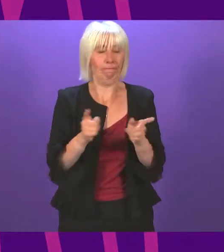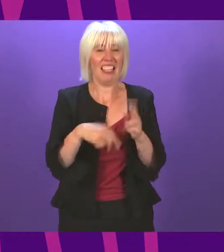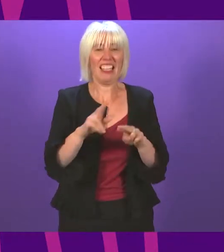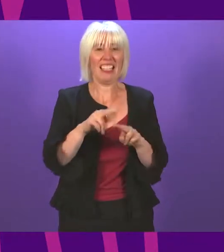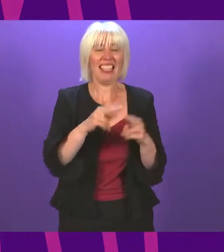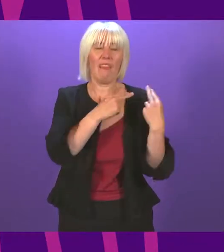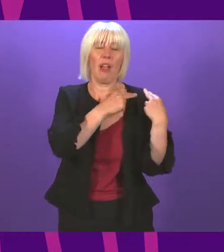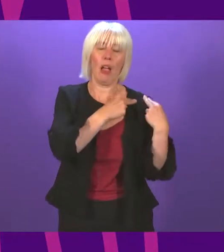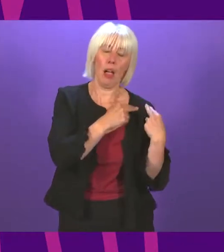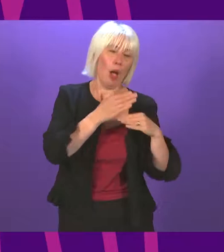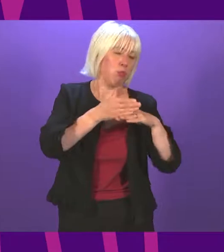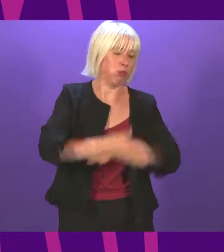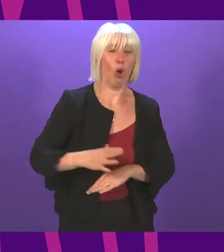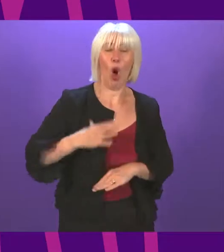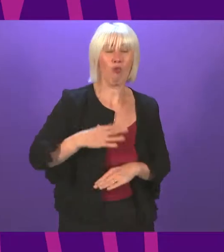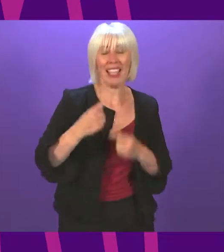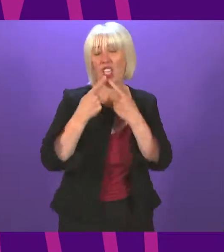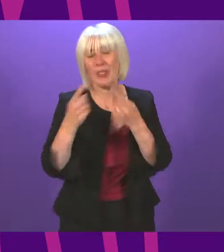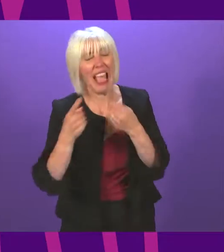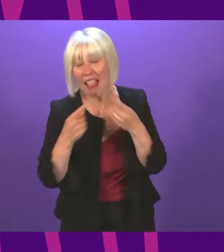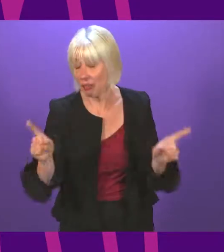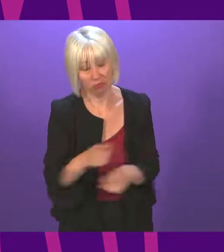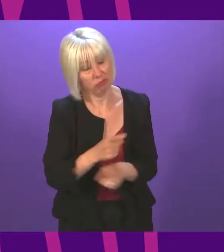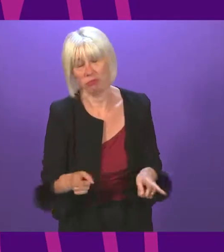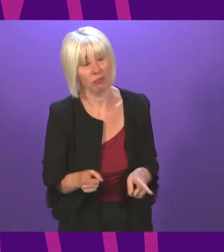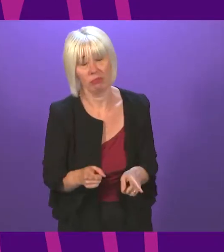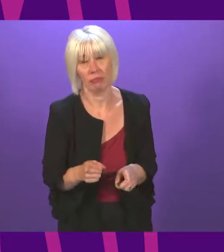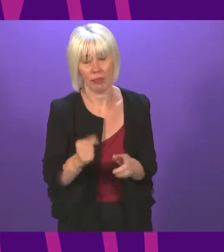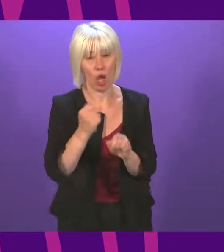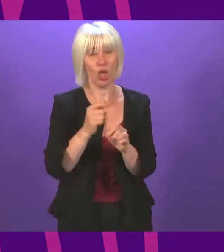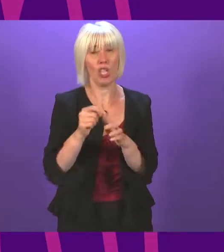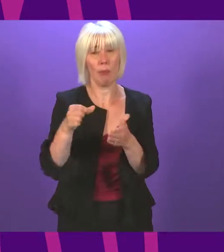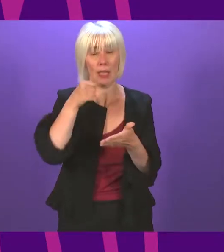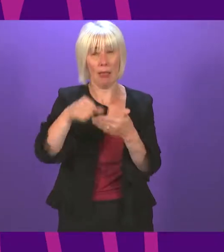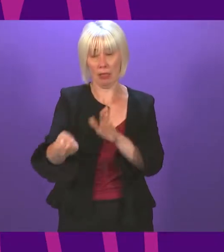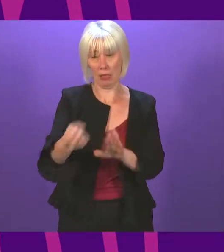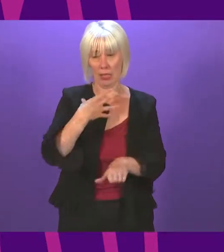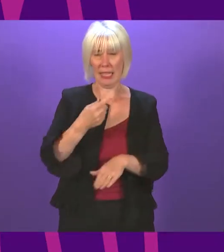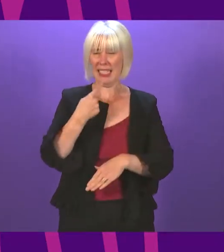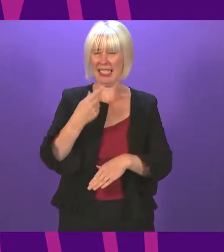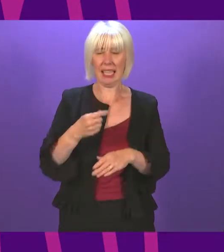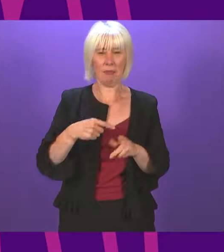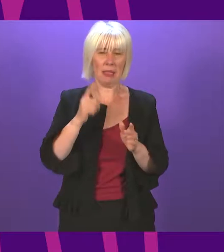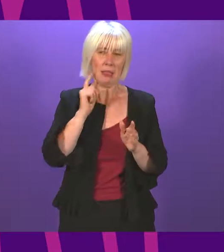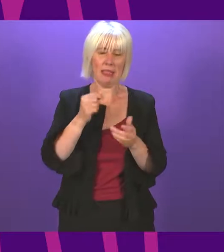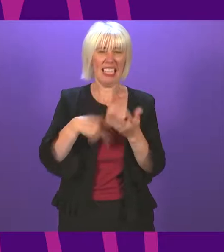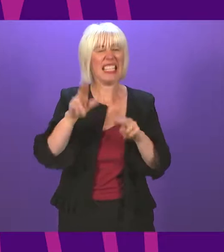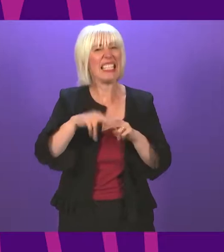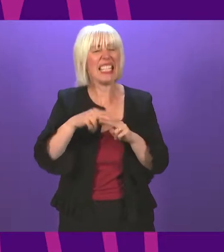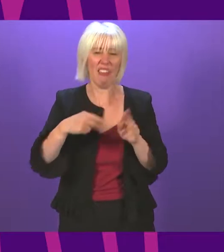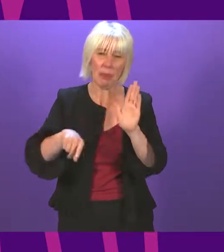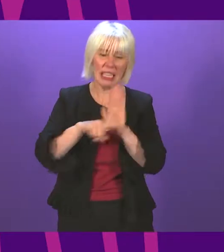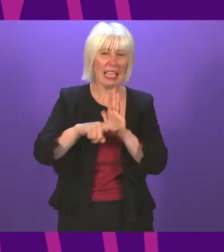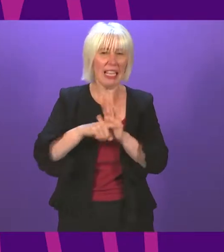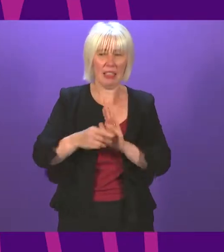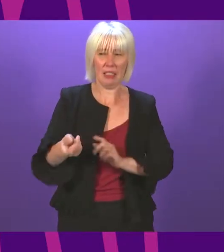staff to deliver this message. Just last week a GP wrote to me about the negativity practice staff had faced when explaining to patients that they